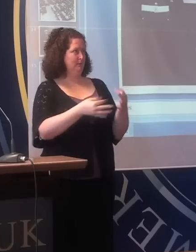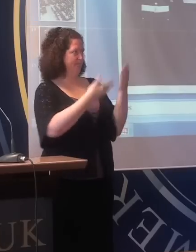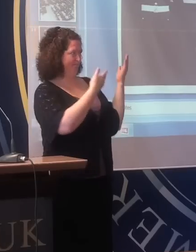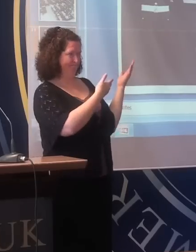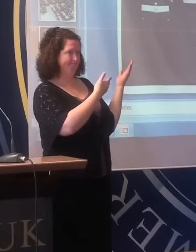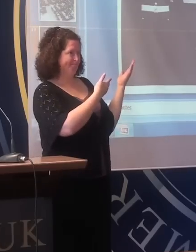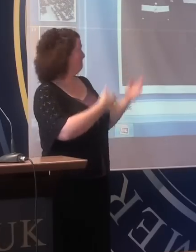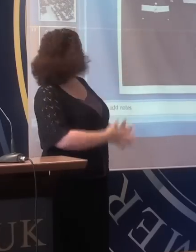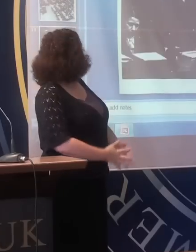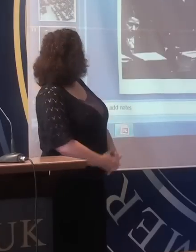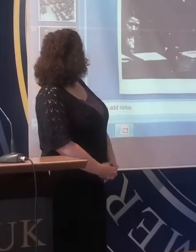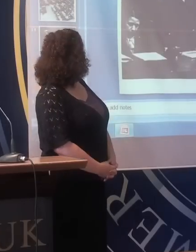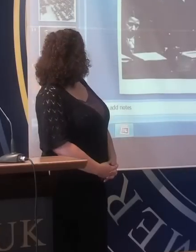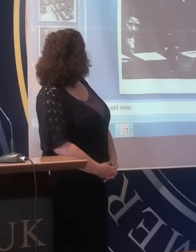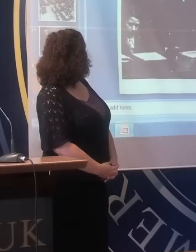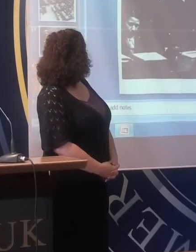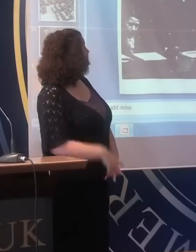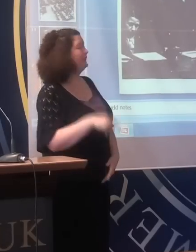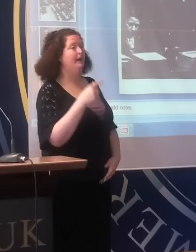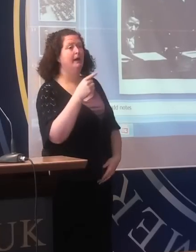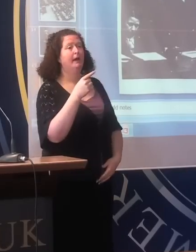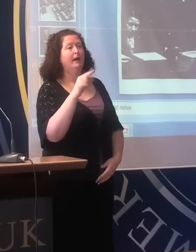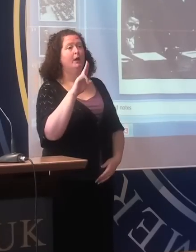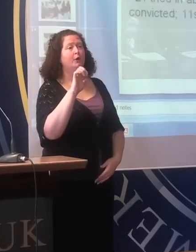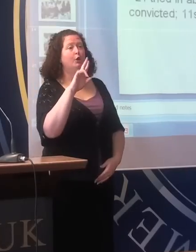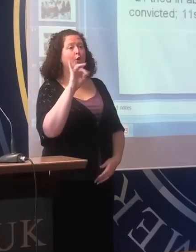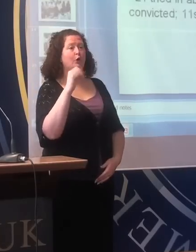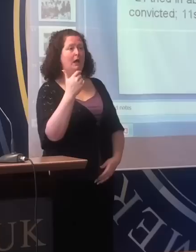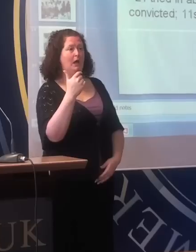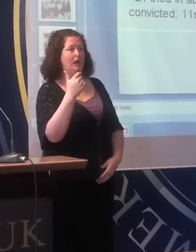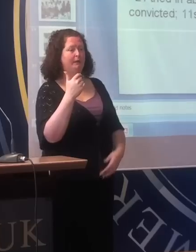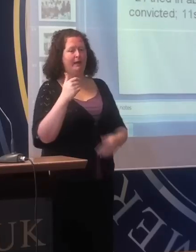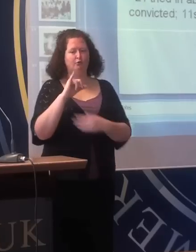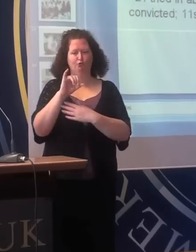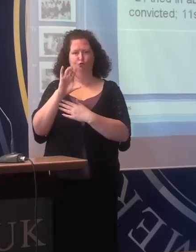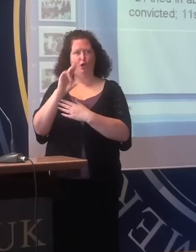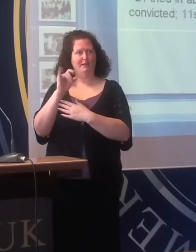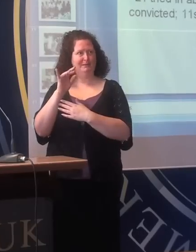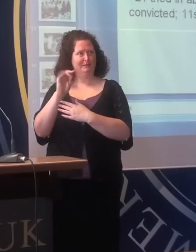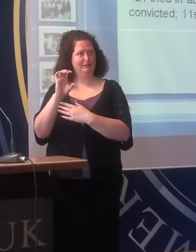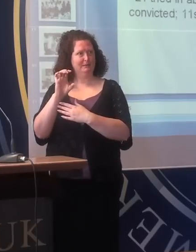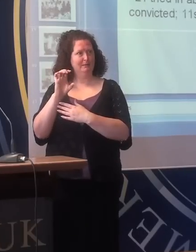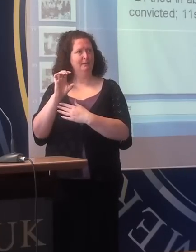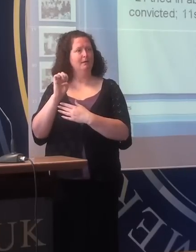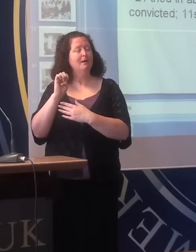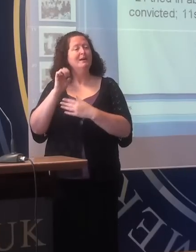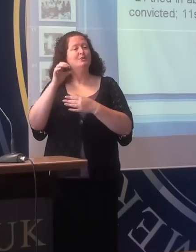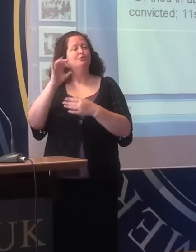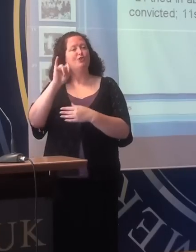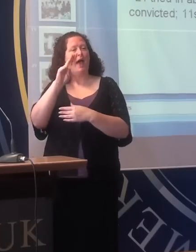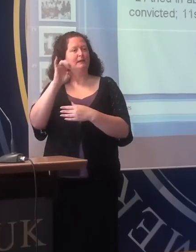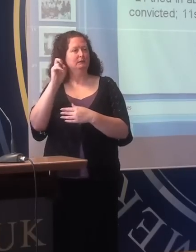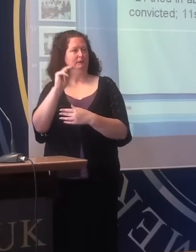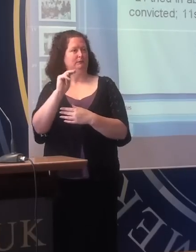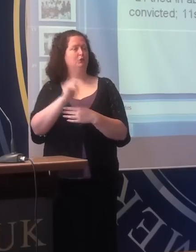are again, there's Göring being cross-examined by Justice Jackson. And 21 people were tried